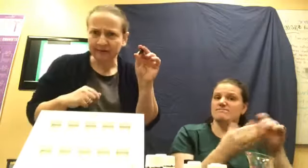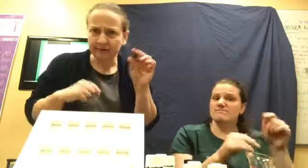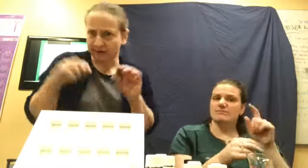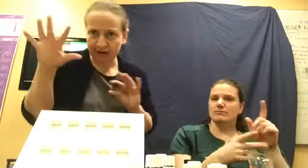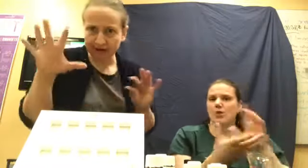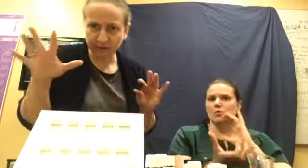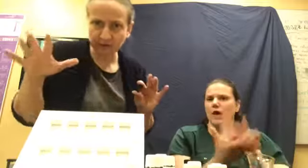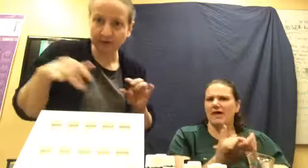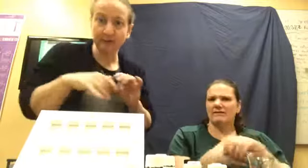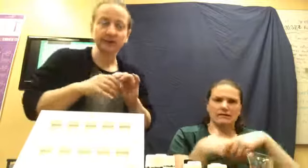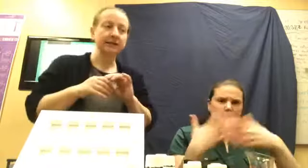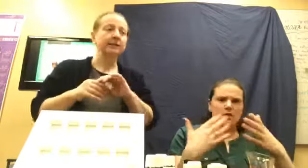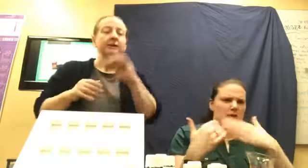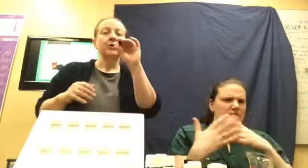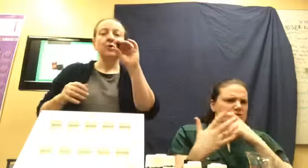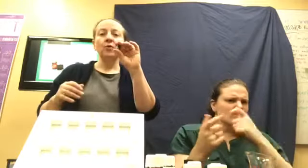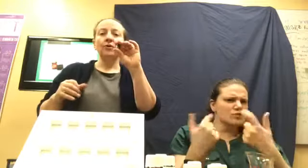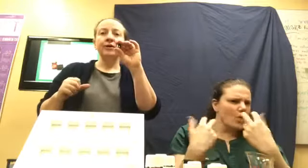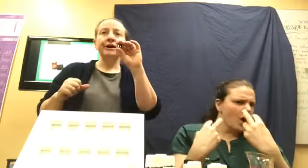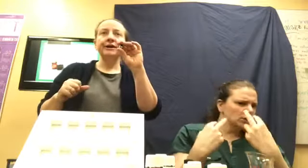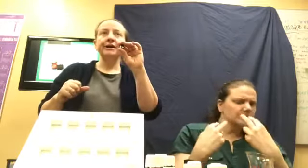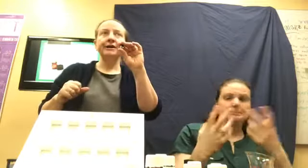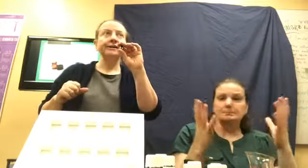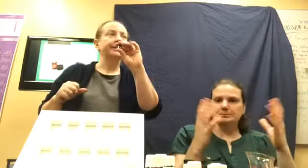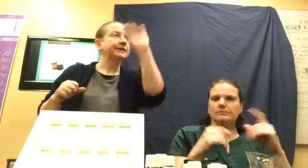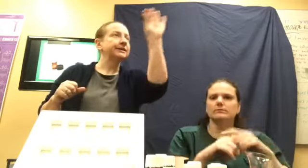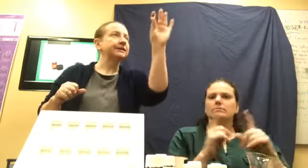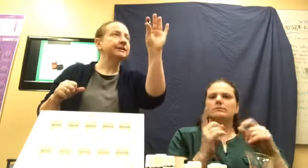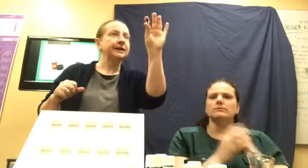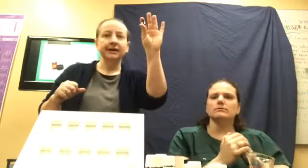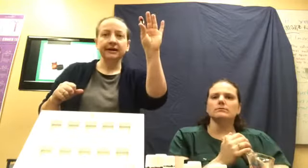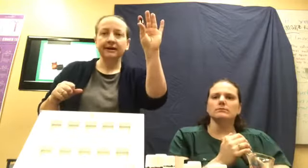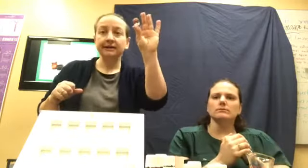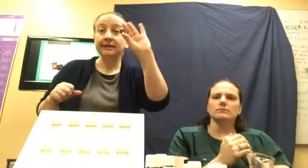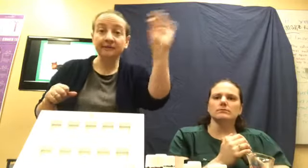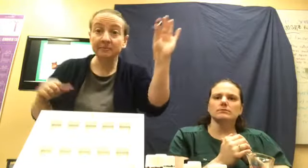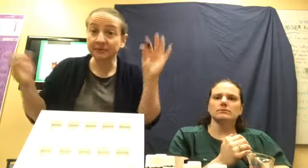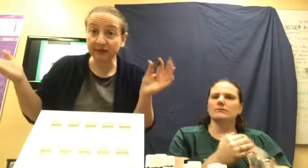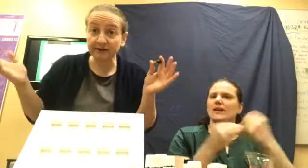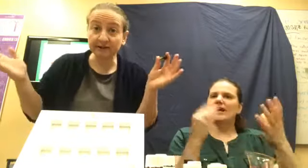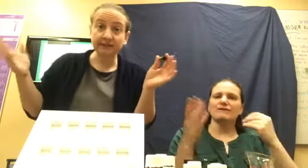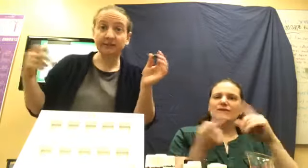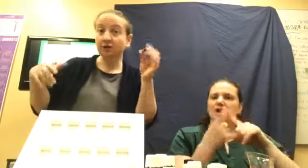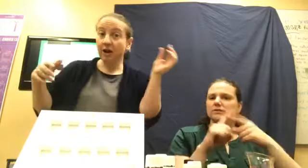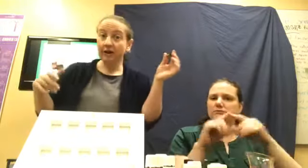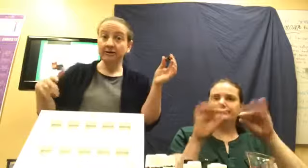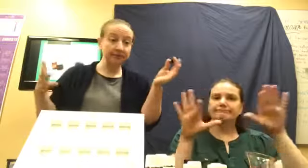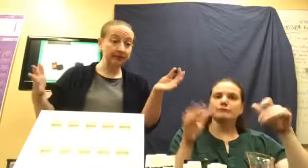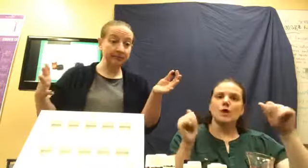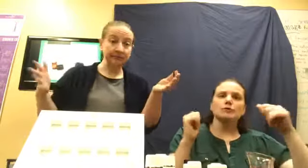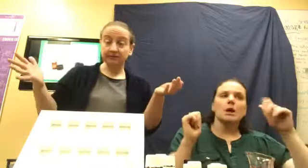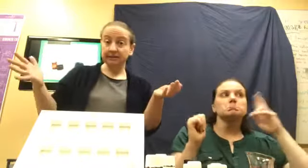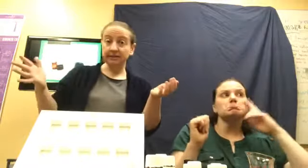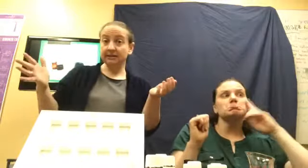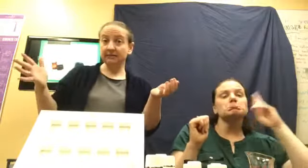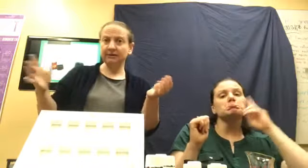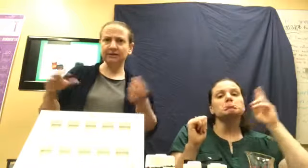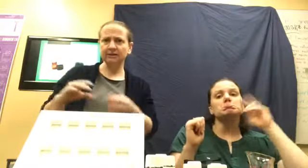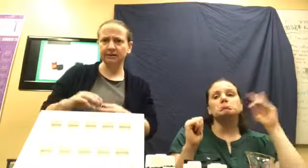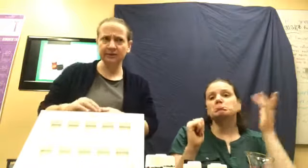or I don't know who else watching. Leave or, uh, uh, give them to friends to try to sample to see. Cause they're going to say,